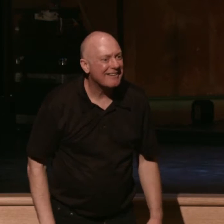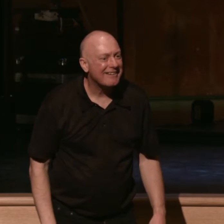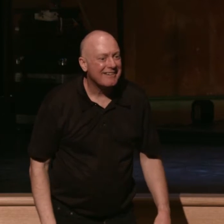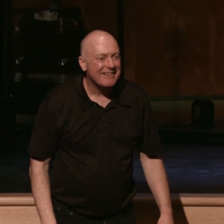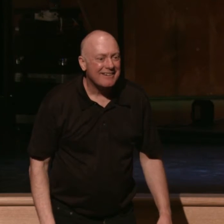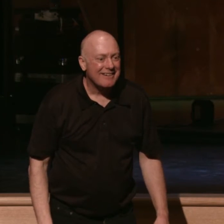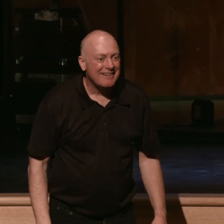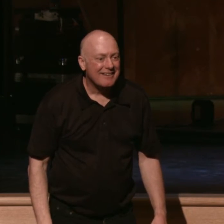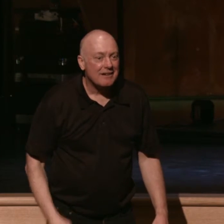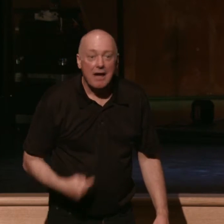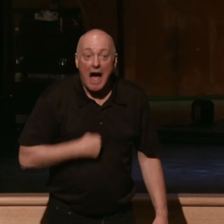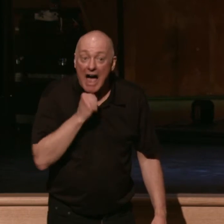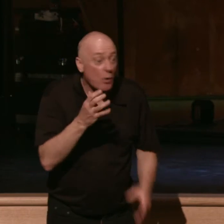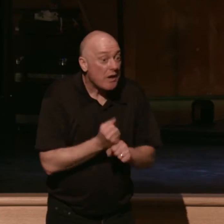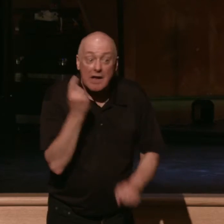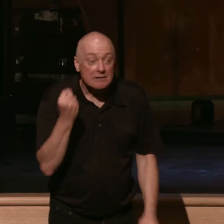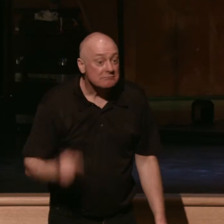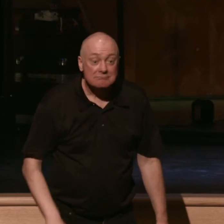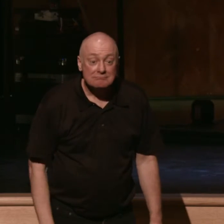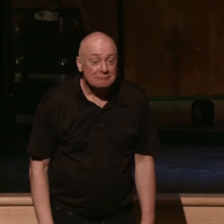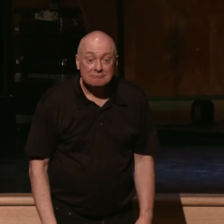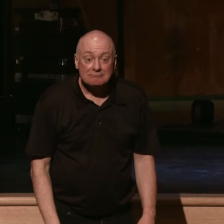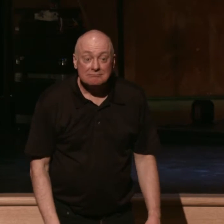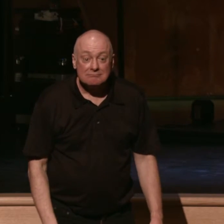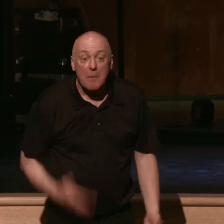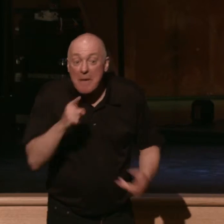I don't get it though. Maybe you don't get it either.